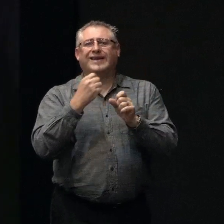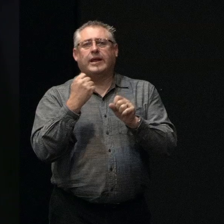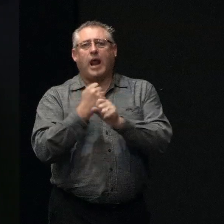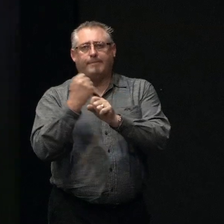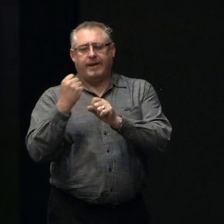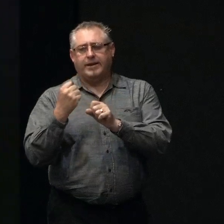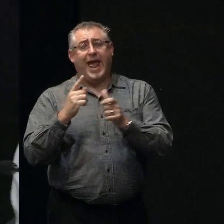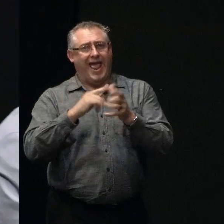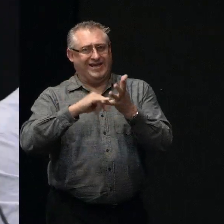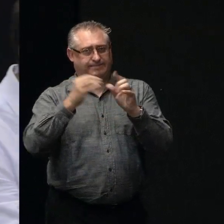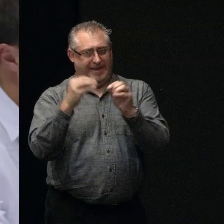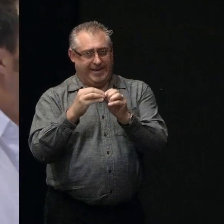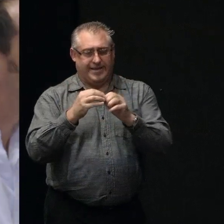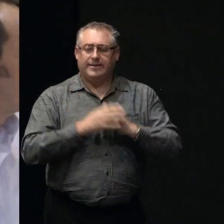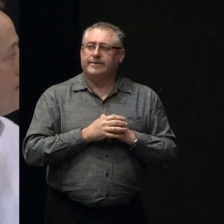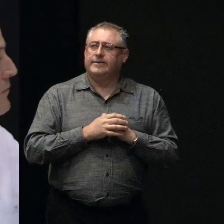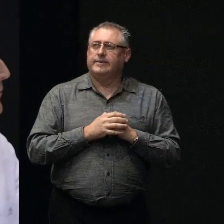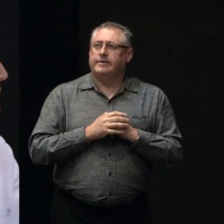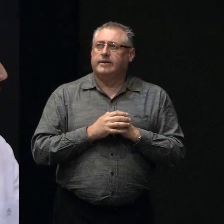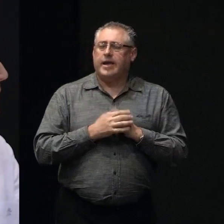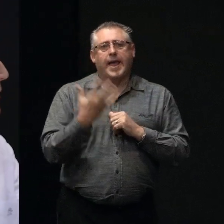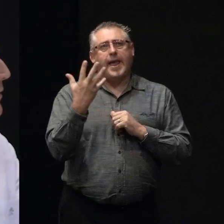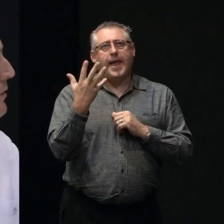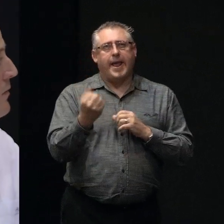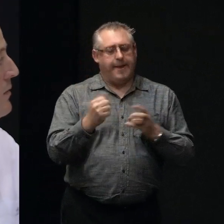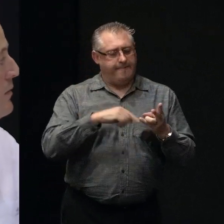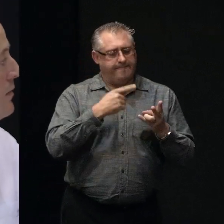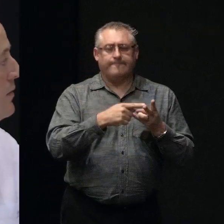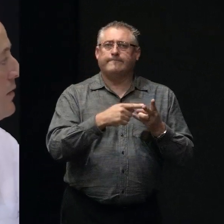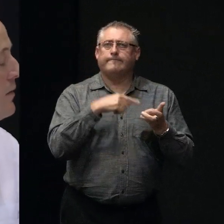ASB. We have got...